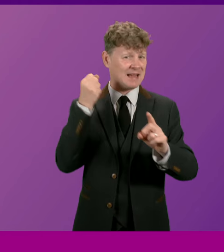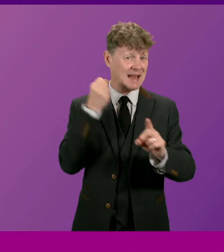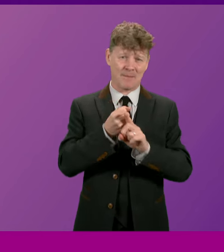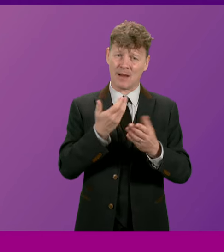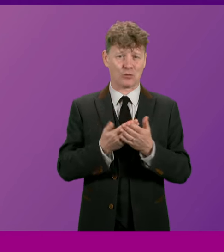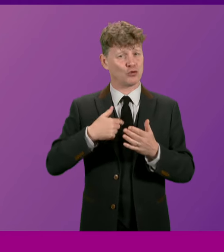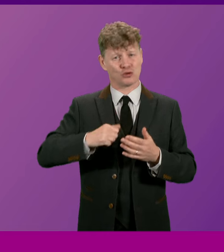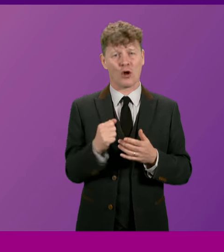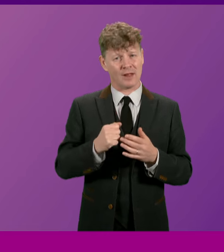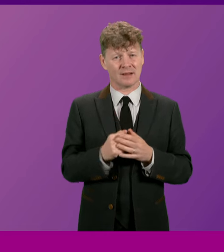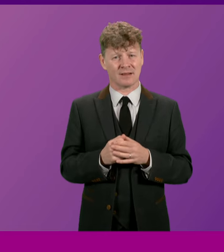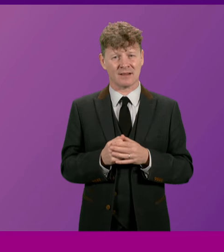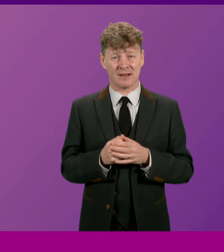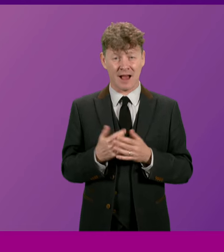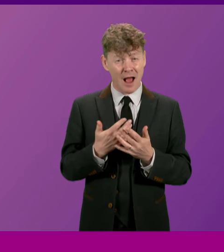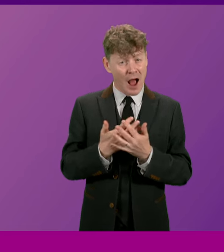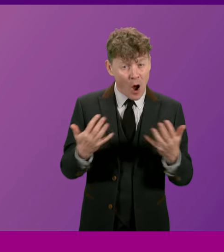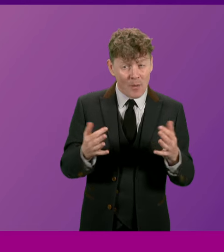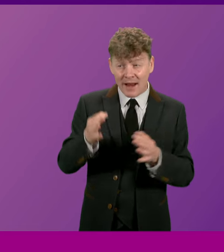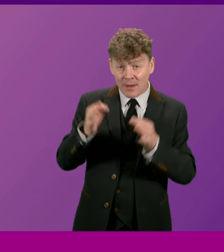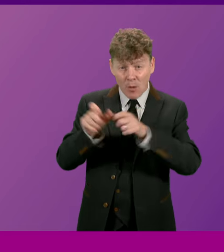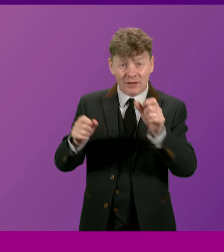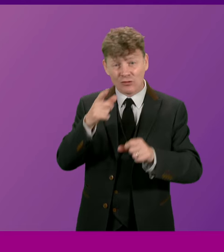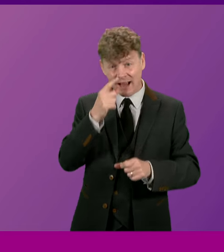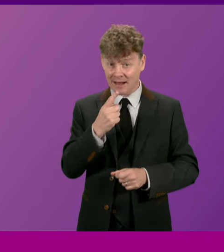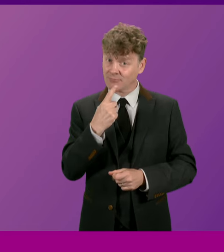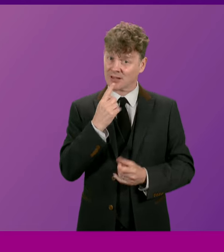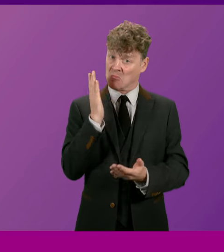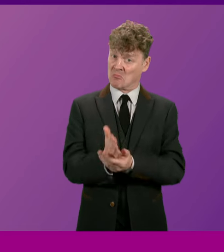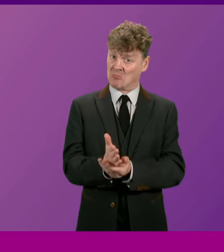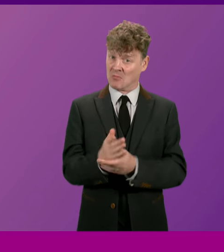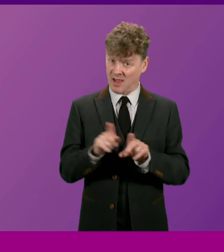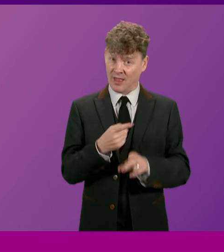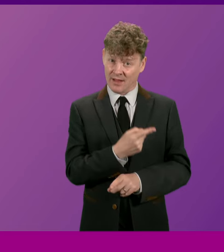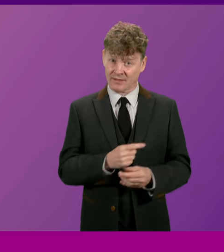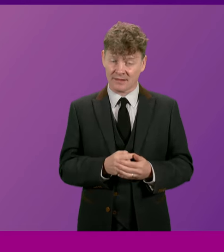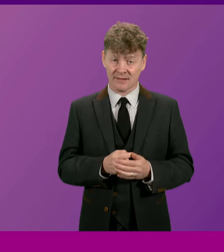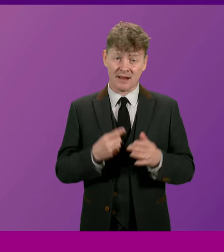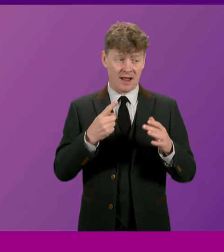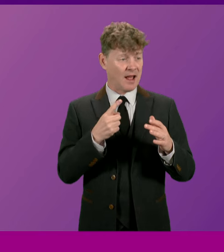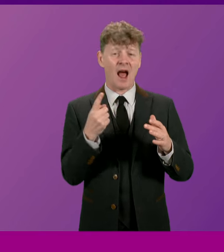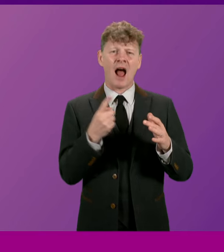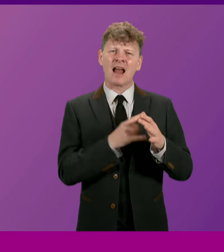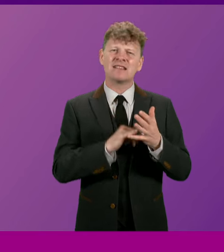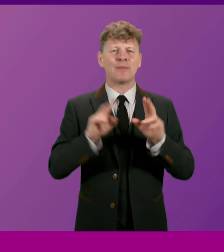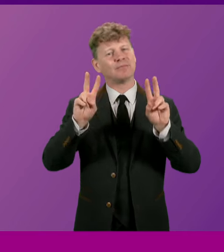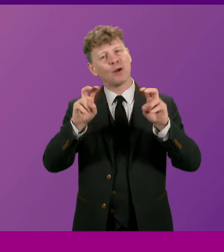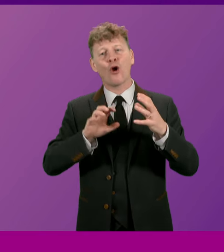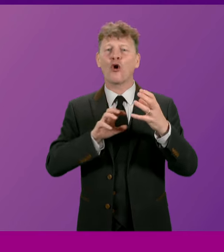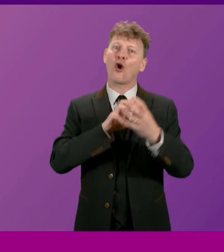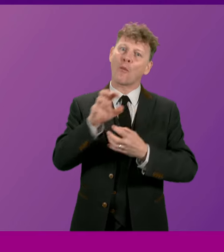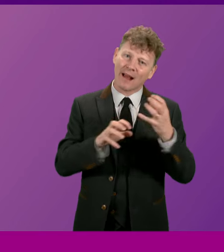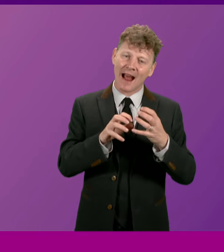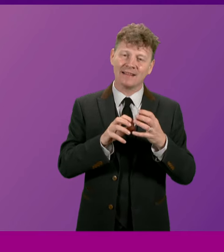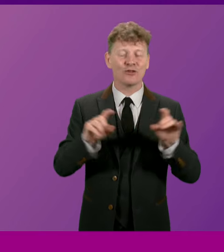country. And how many politicians can that be said about? It has been noted that Alex Salmond was a complicated and at times